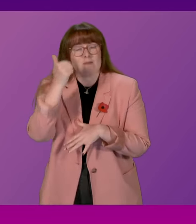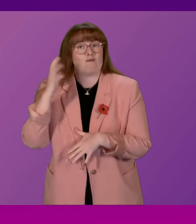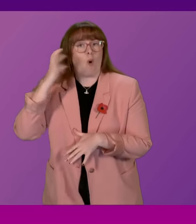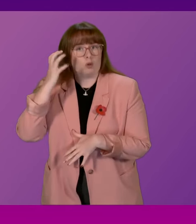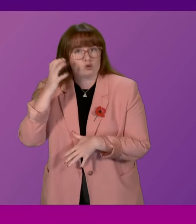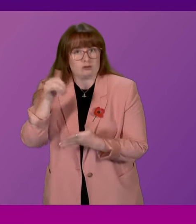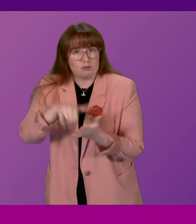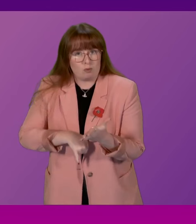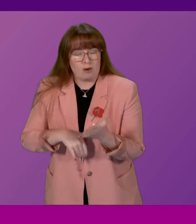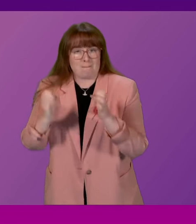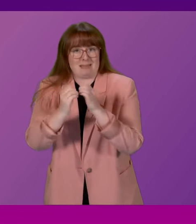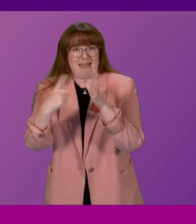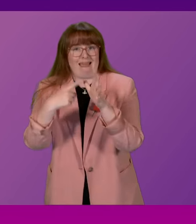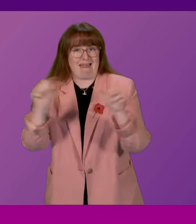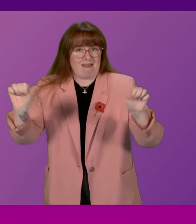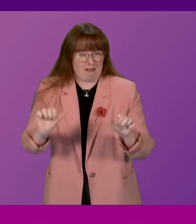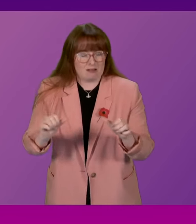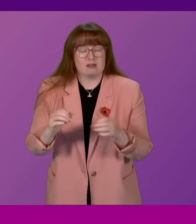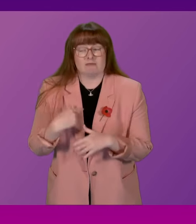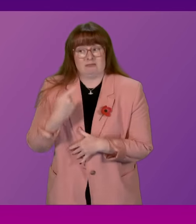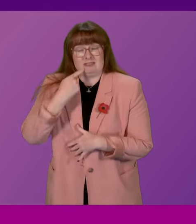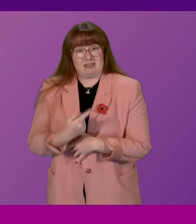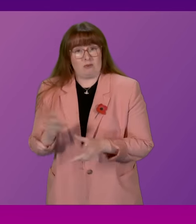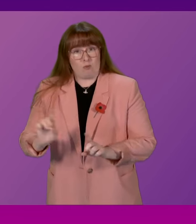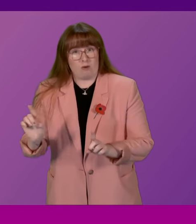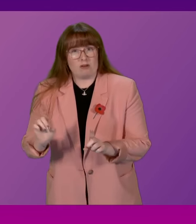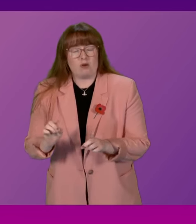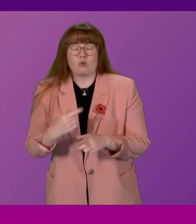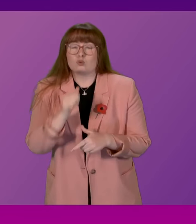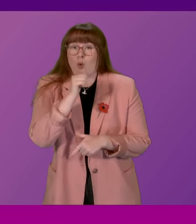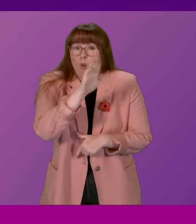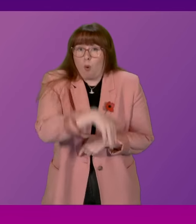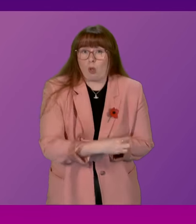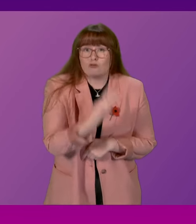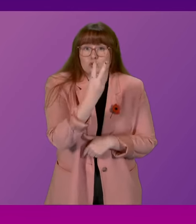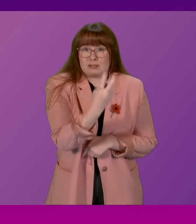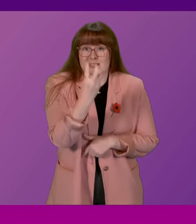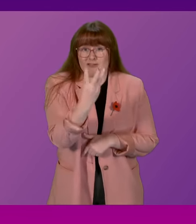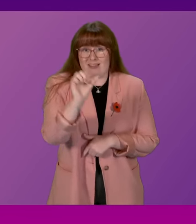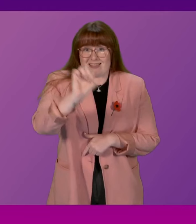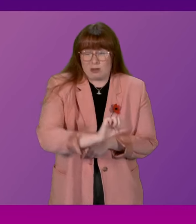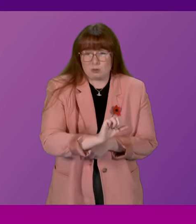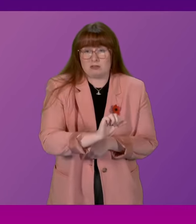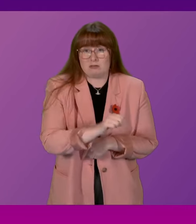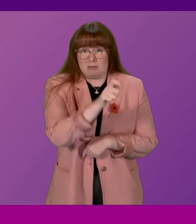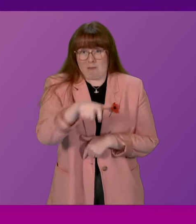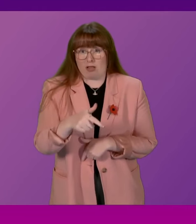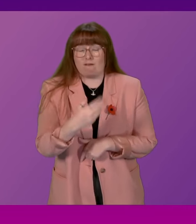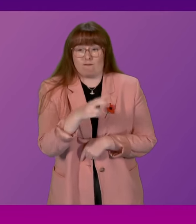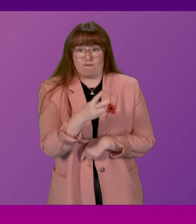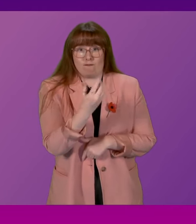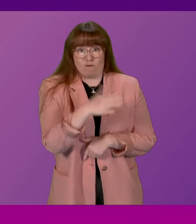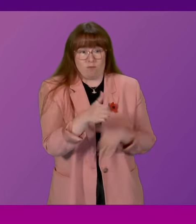report. The BAA advised that not all of the 23,000 children seen during the period between 2009 and